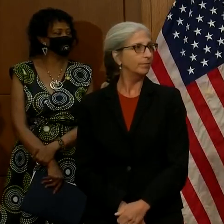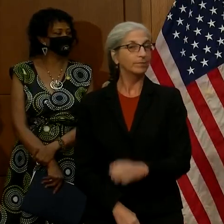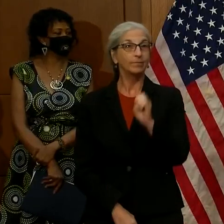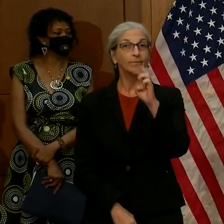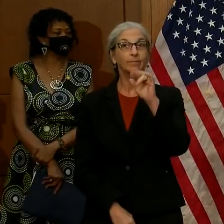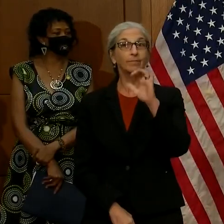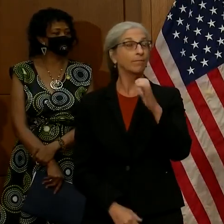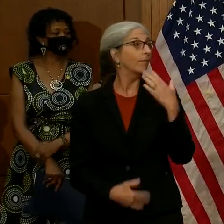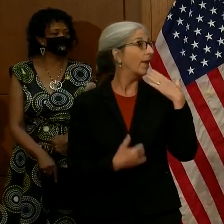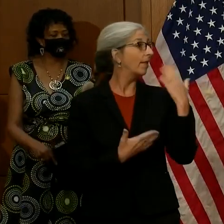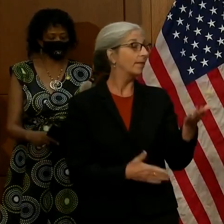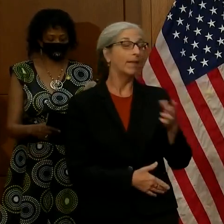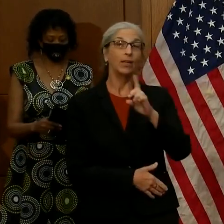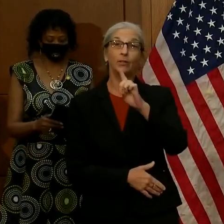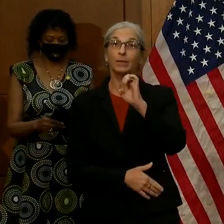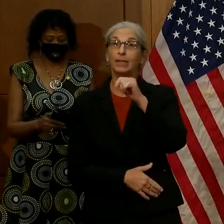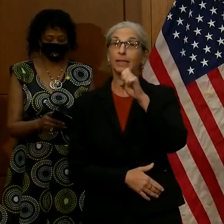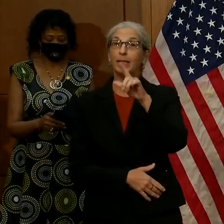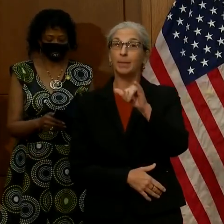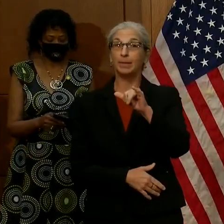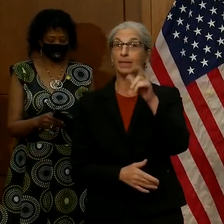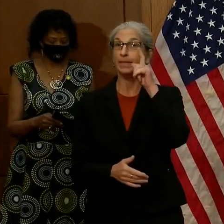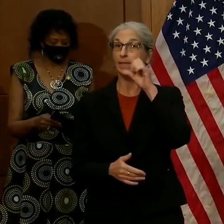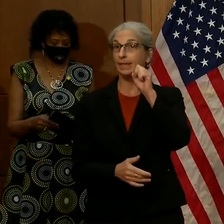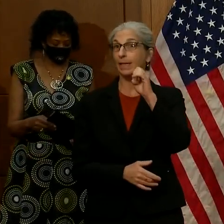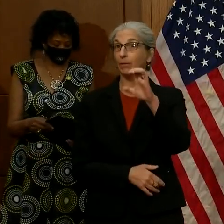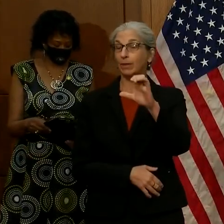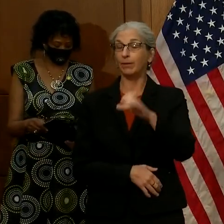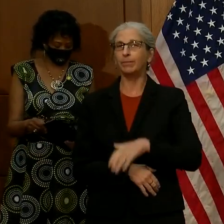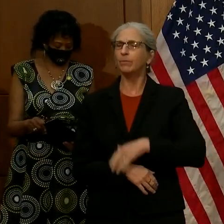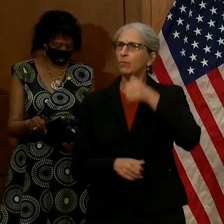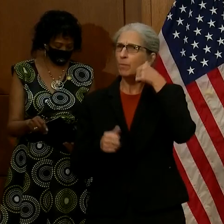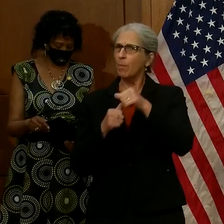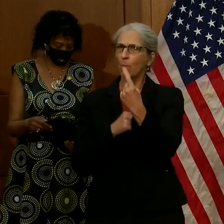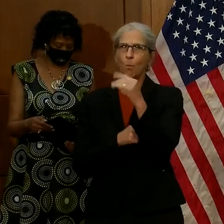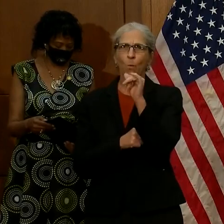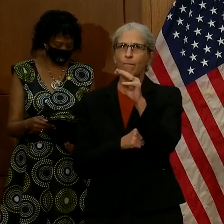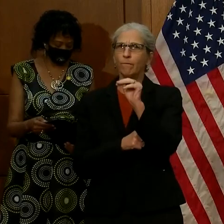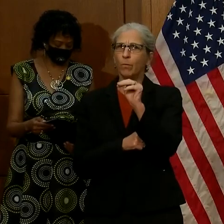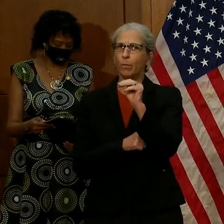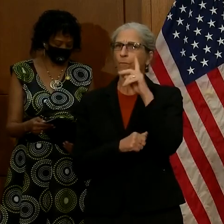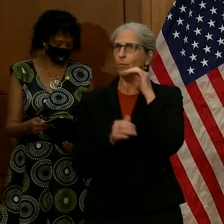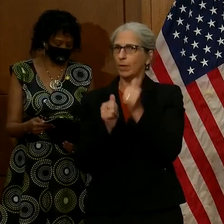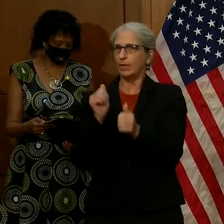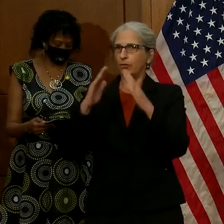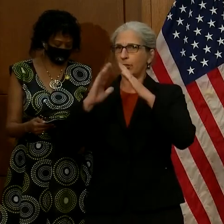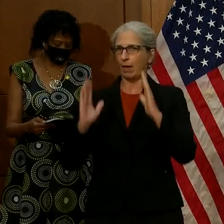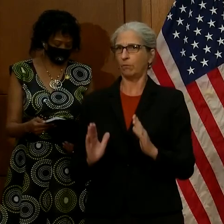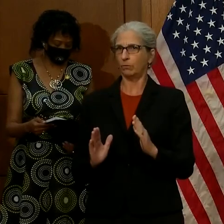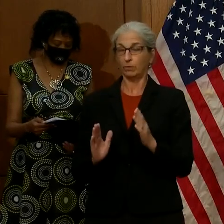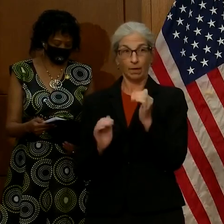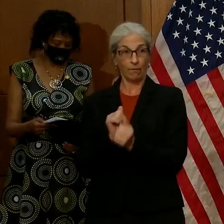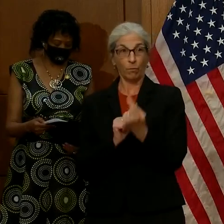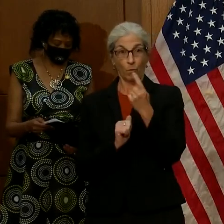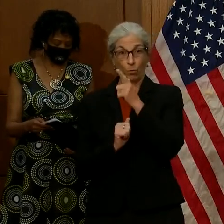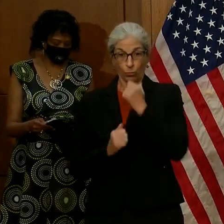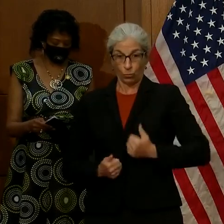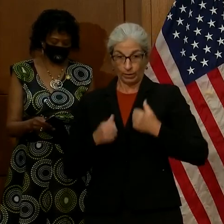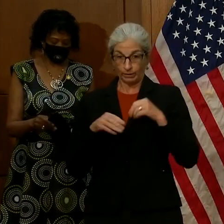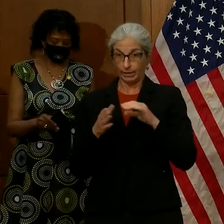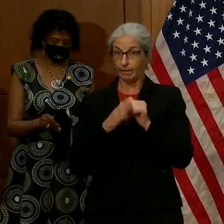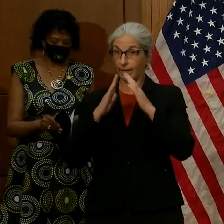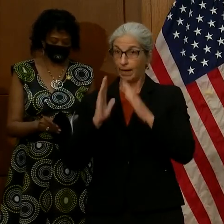Thank you, Deputy Secretary DeShazer. Remember, only one form is necessary per household, and should include everyone living in the household,